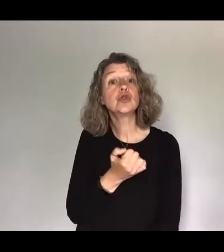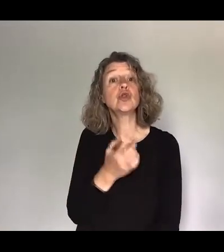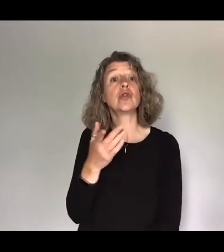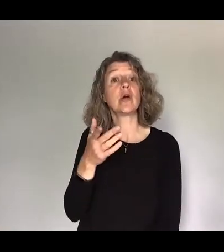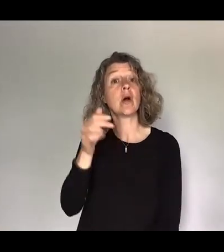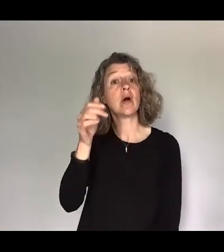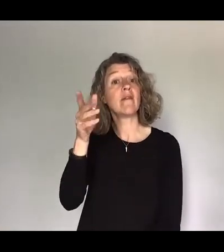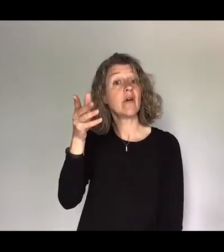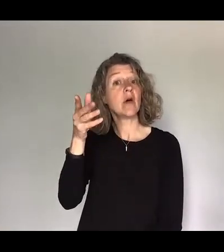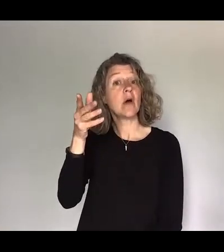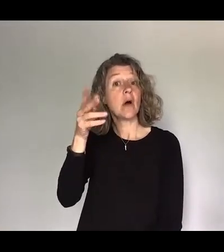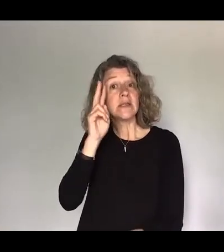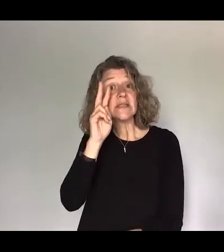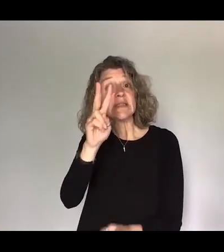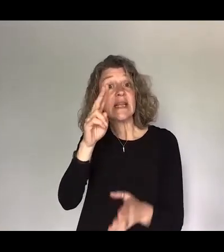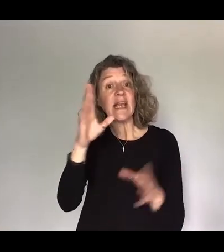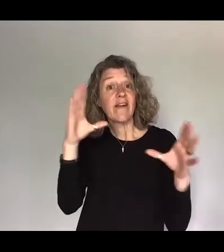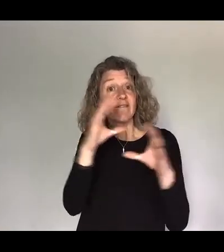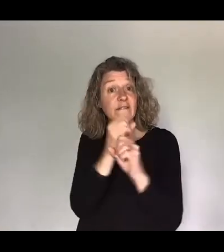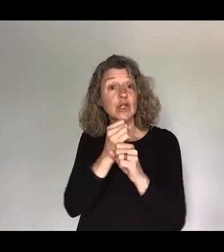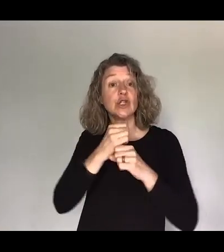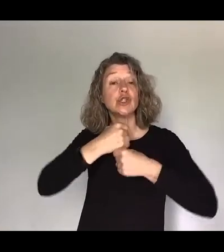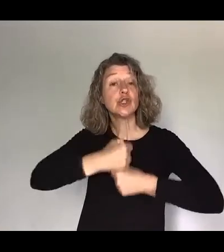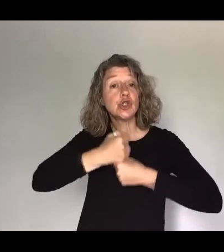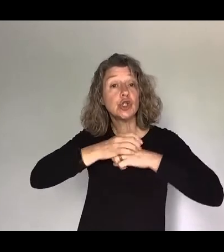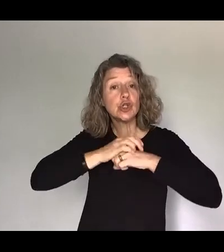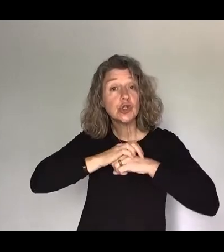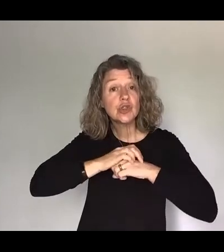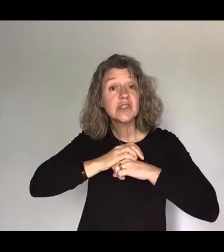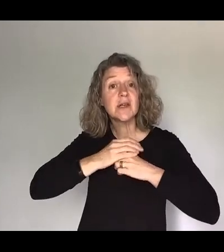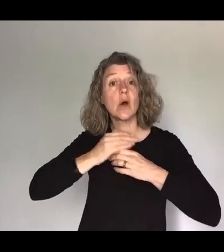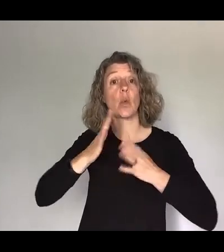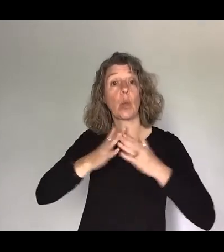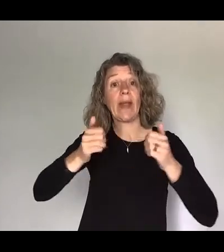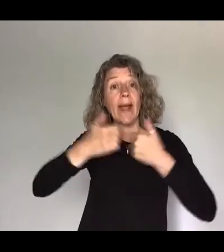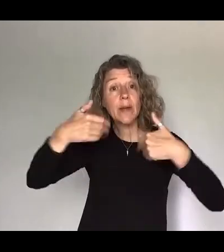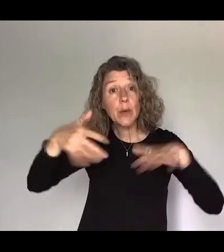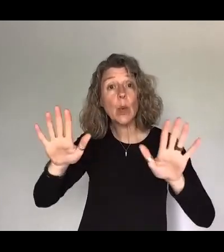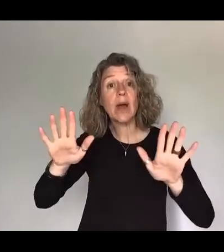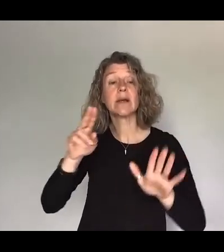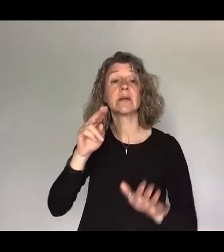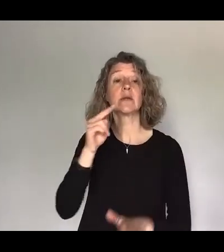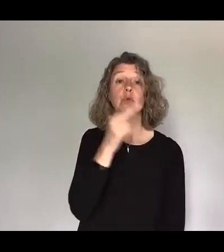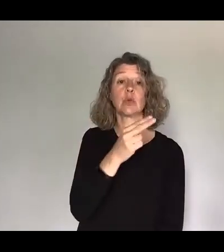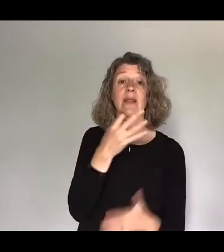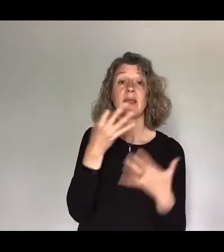which is our church network's extended weekend away from the 28th of July to the 31st of July on a new...